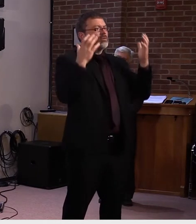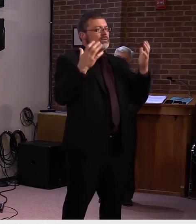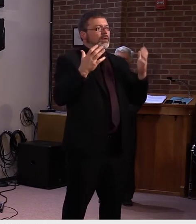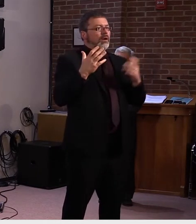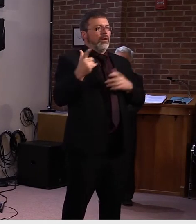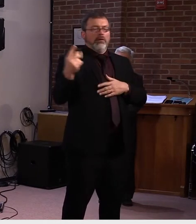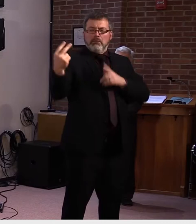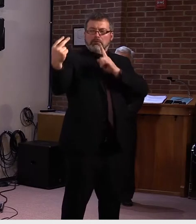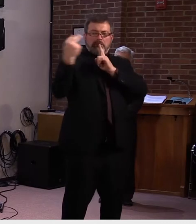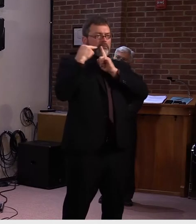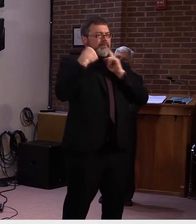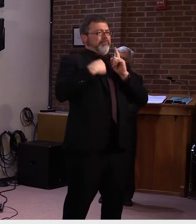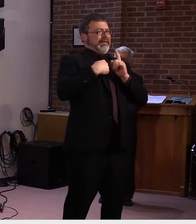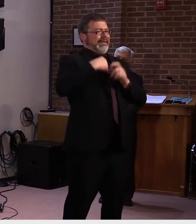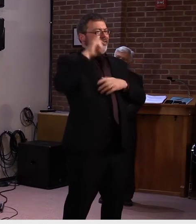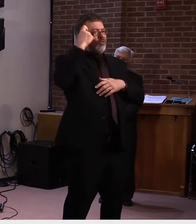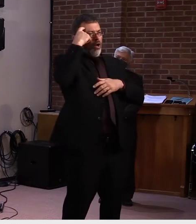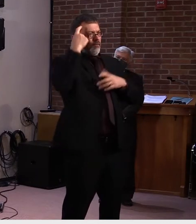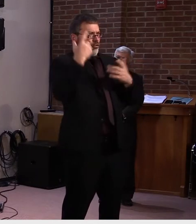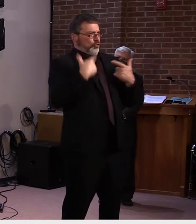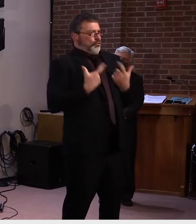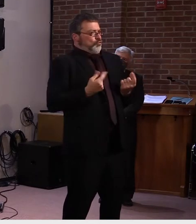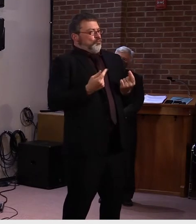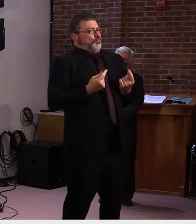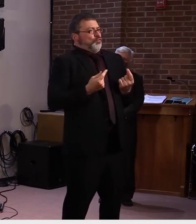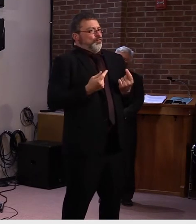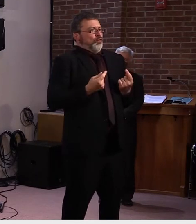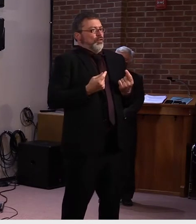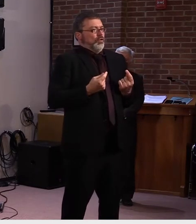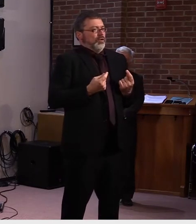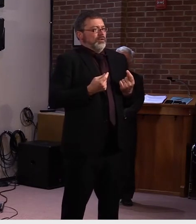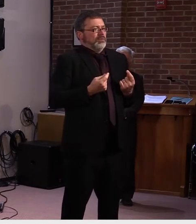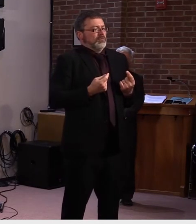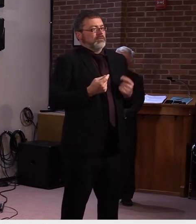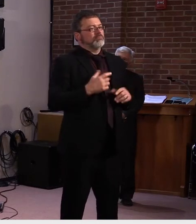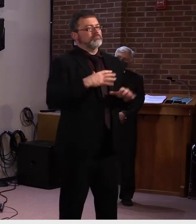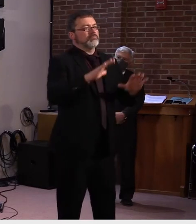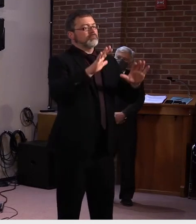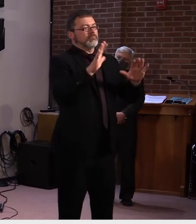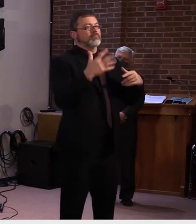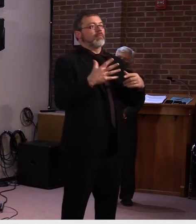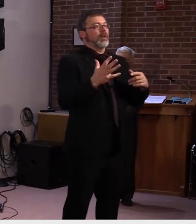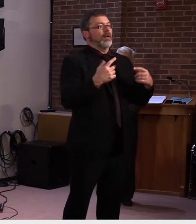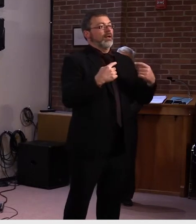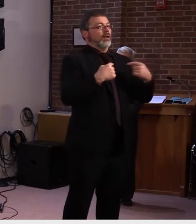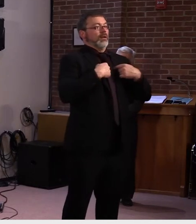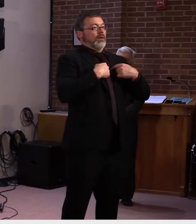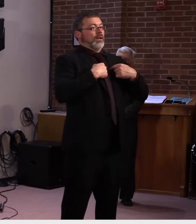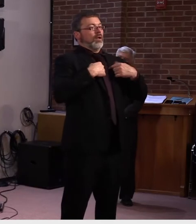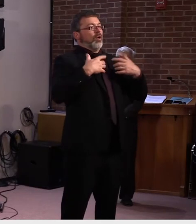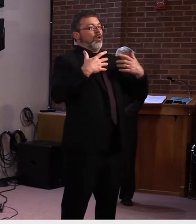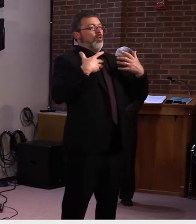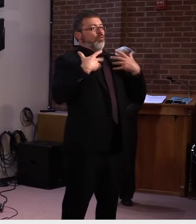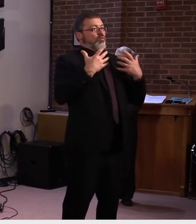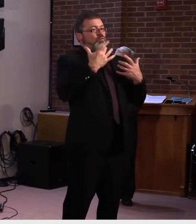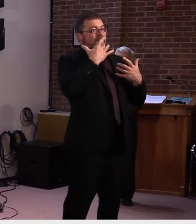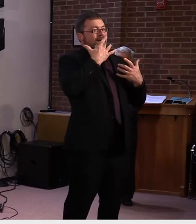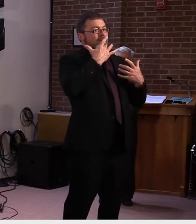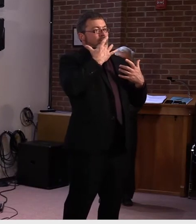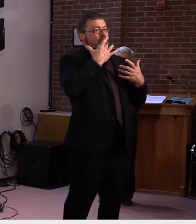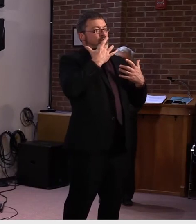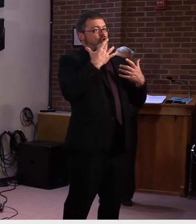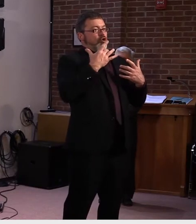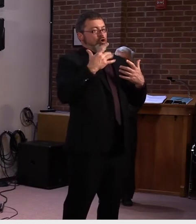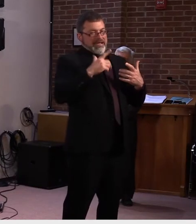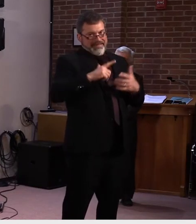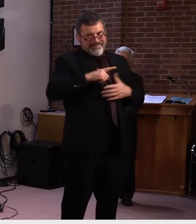look forward to either. Uh, I think, again, we've used it appropriately, um, for, and as, uh, as we've seen with our low